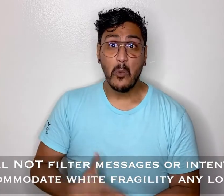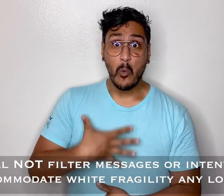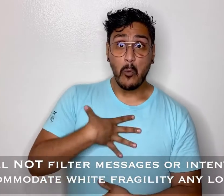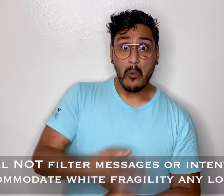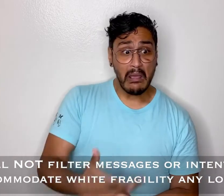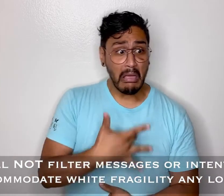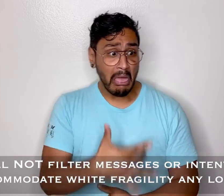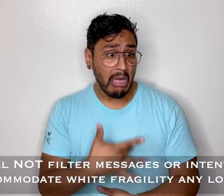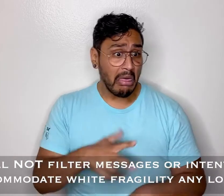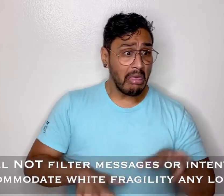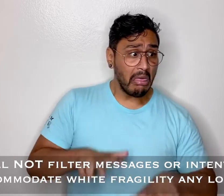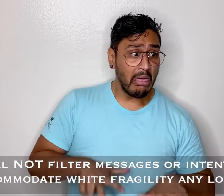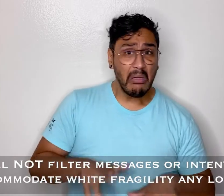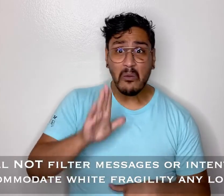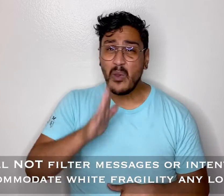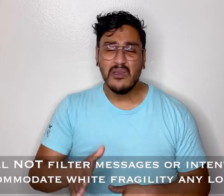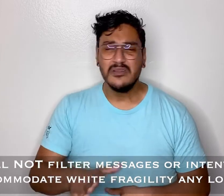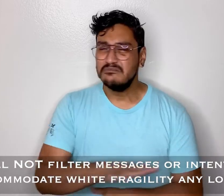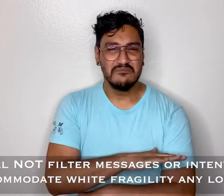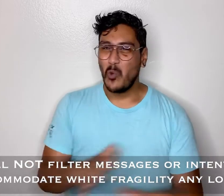accommodate white fragility any longer.